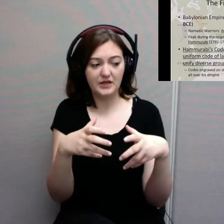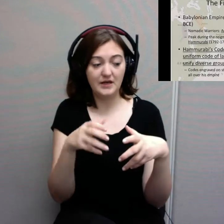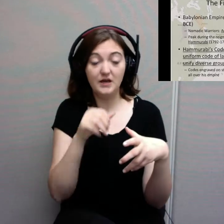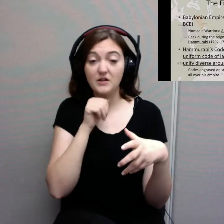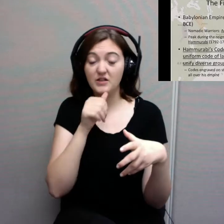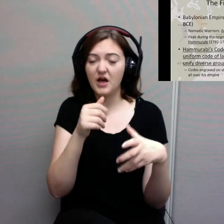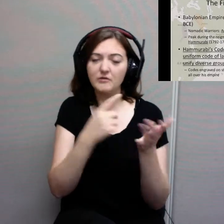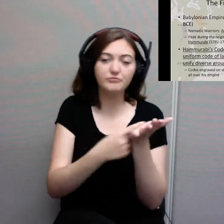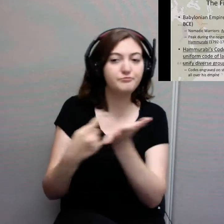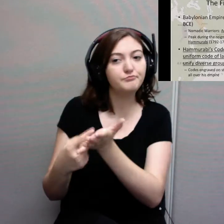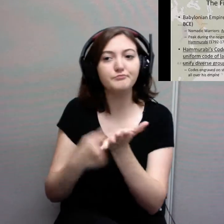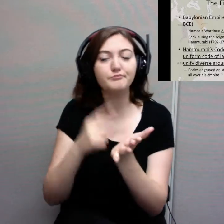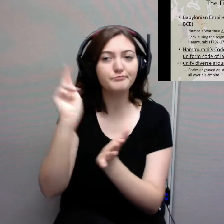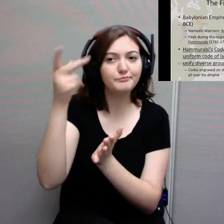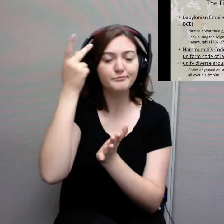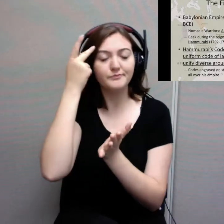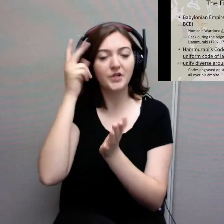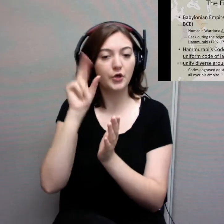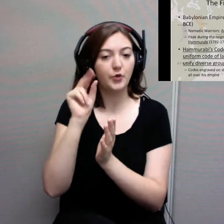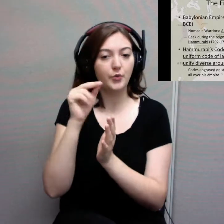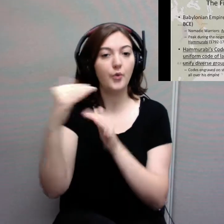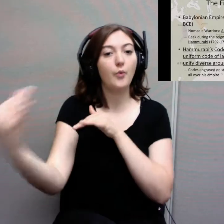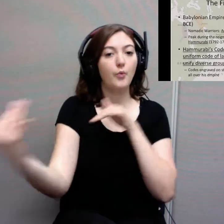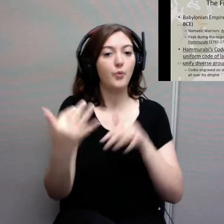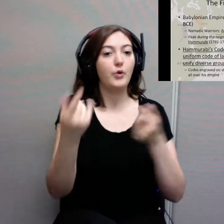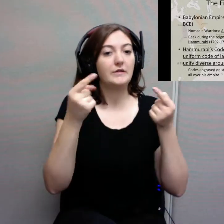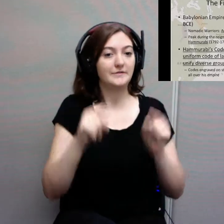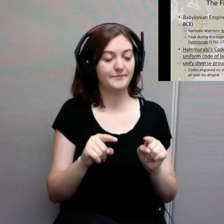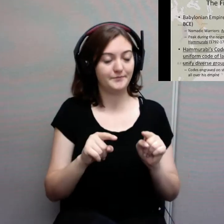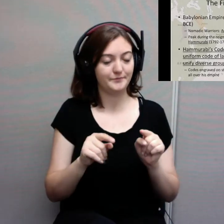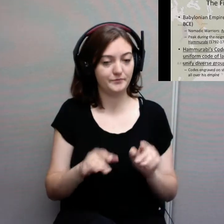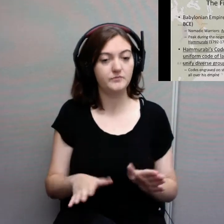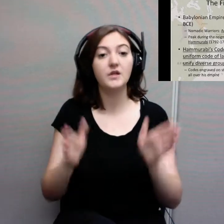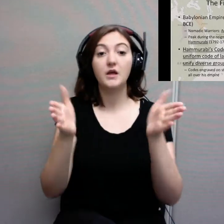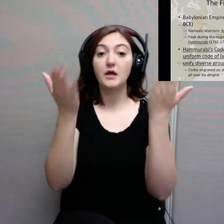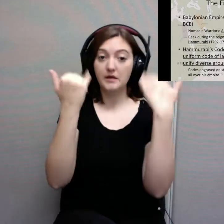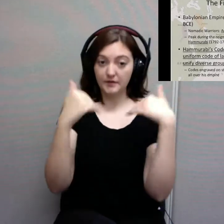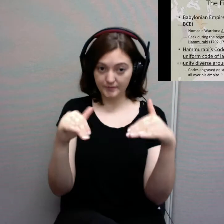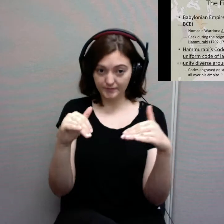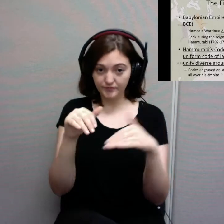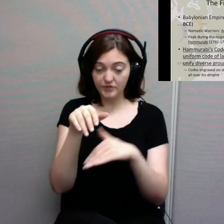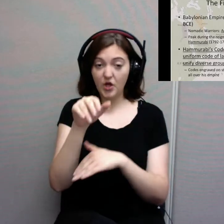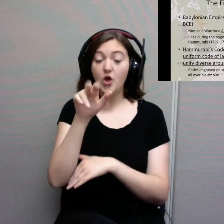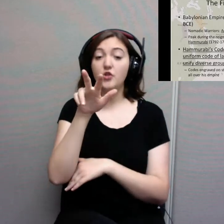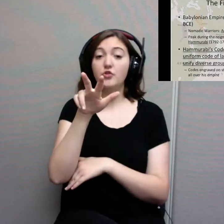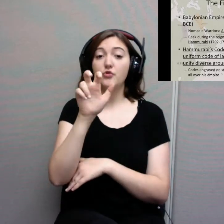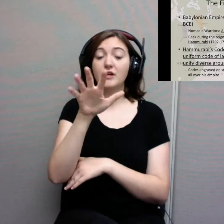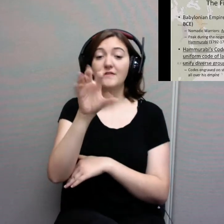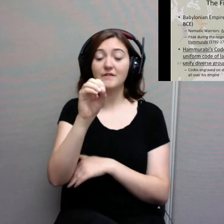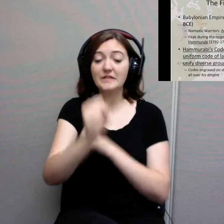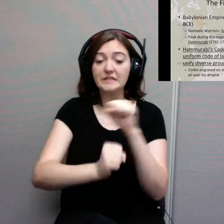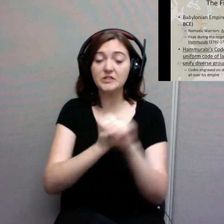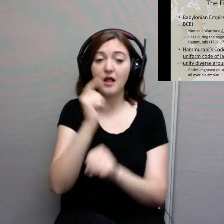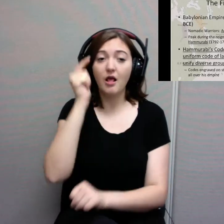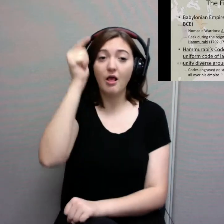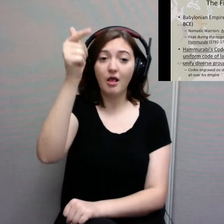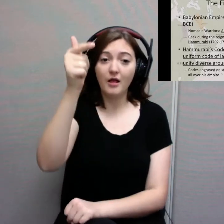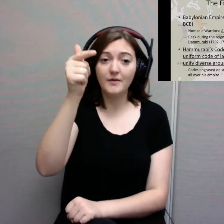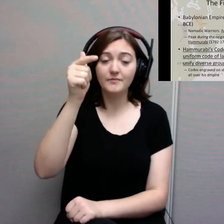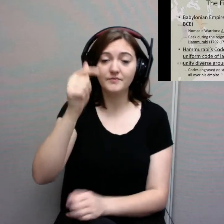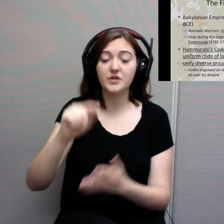What we then see, about 350 years later, is the beginnings of something called the Babylonian Empire. Now, the